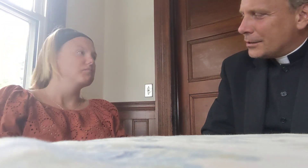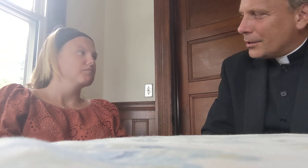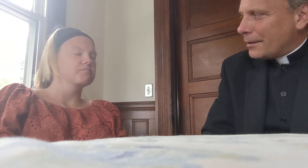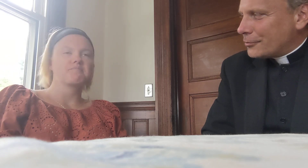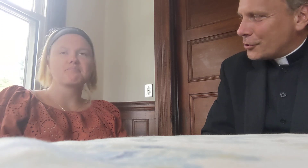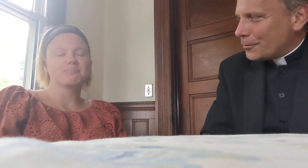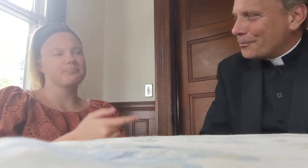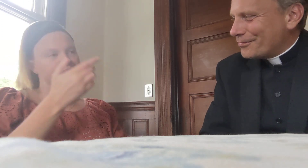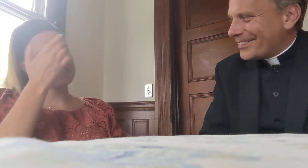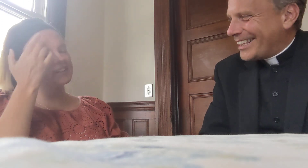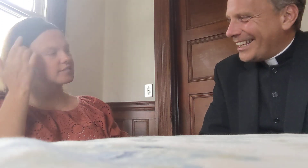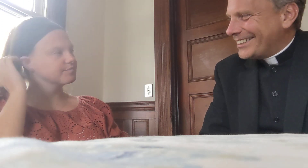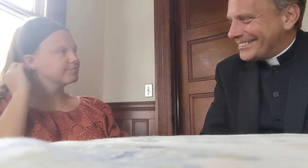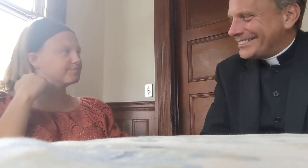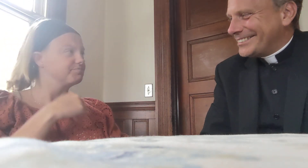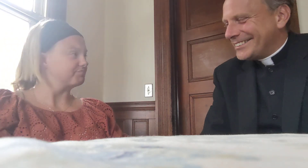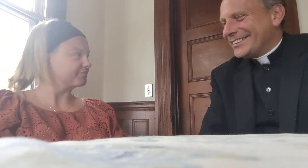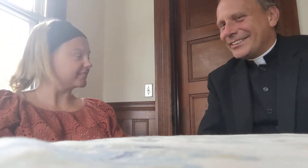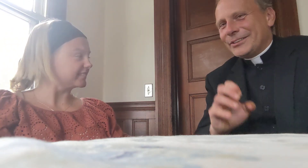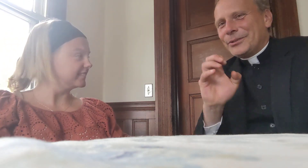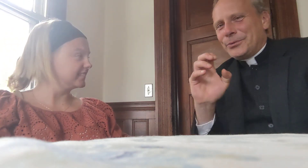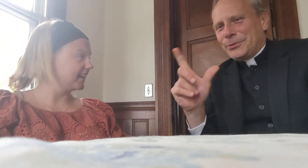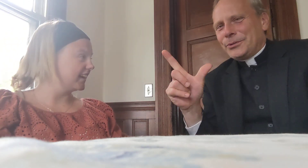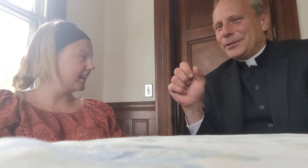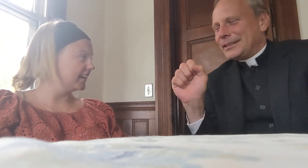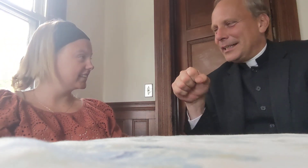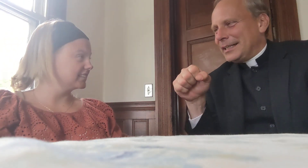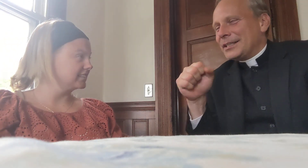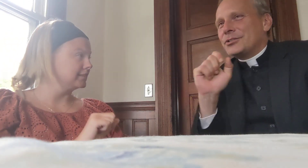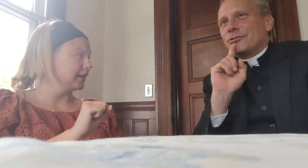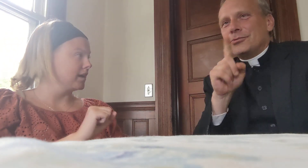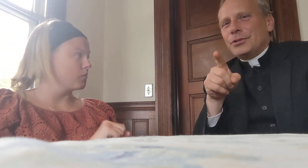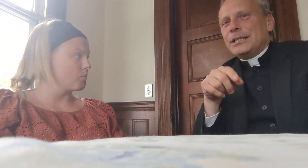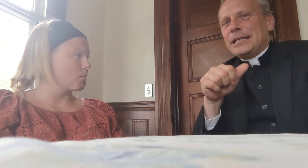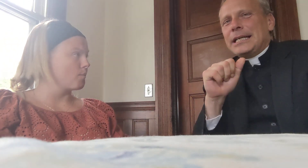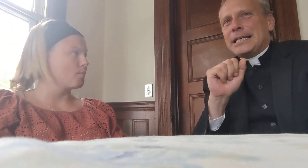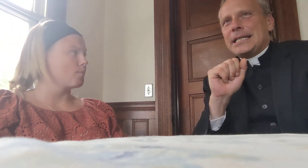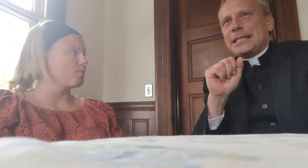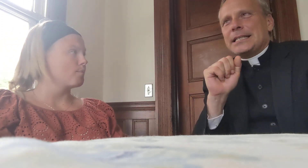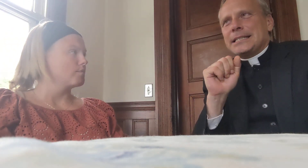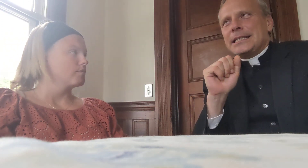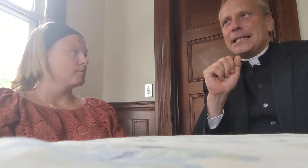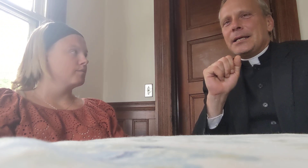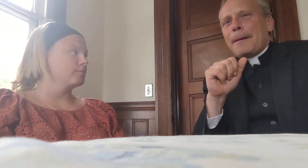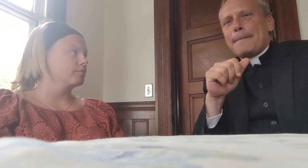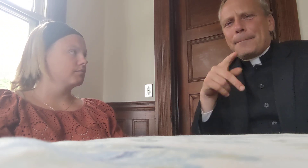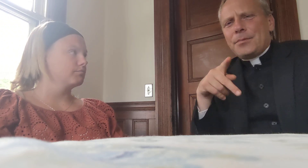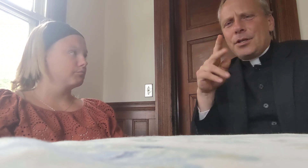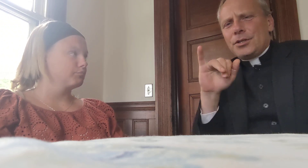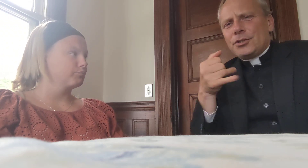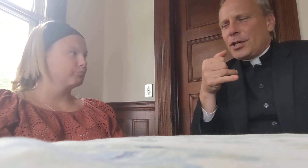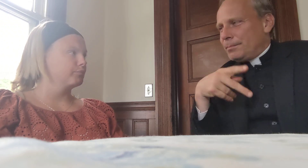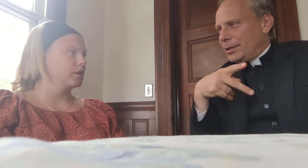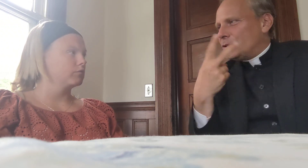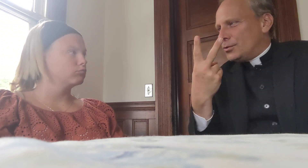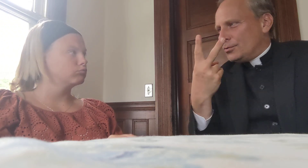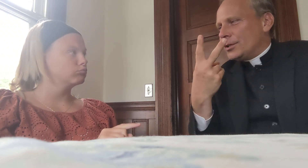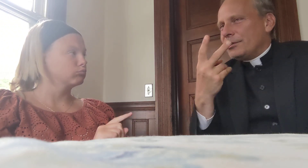year and a half yourself, yeah, cool, yeah, it's true, it, it does, JP too, he